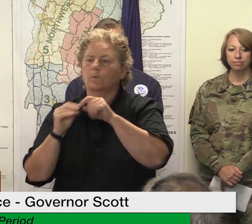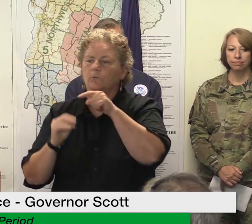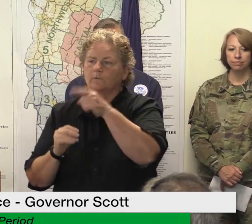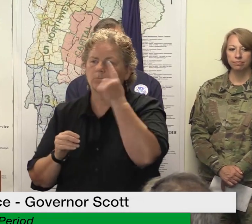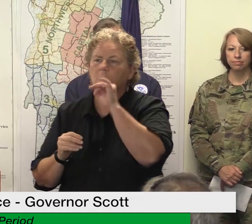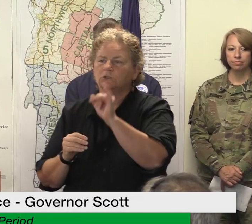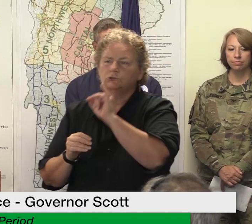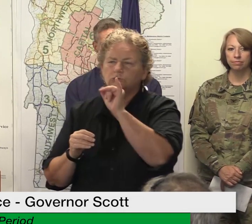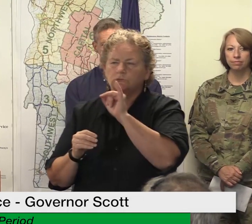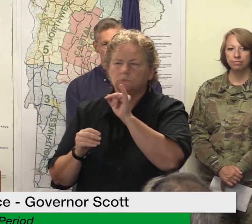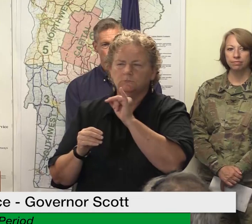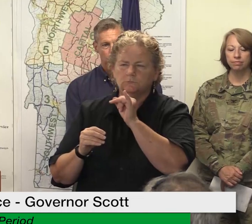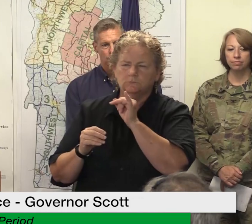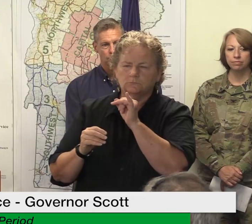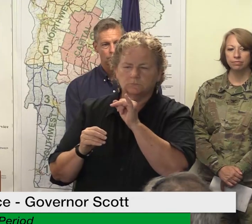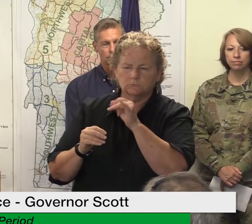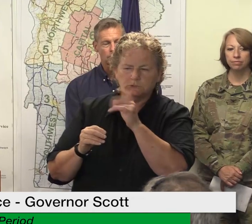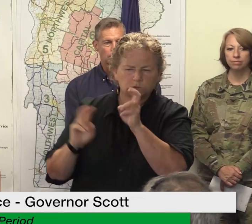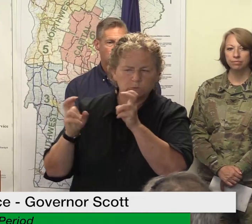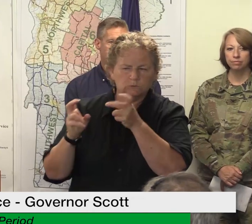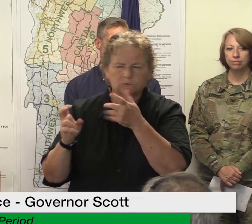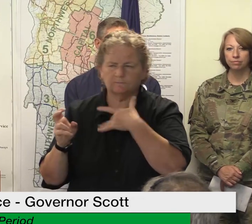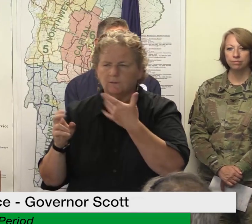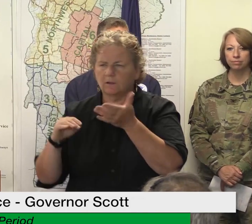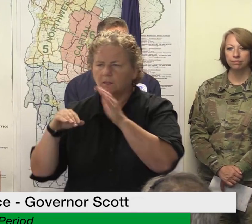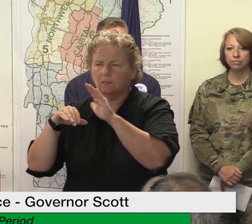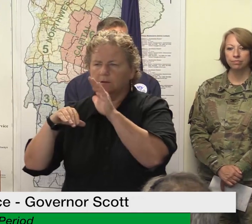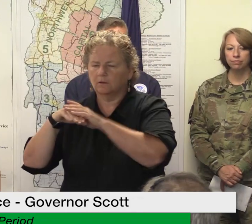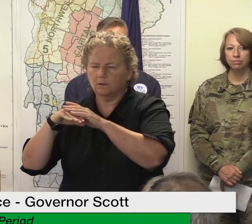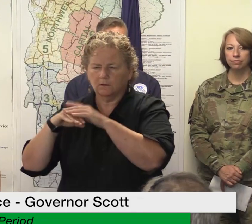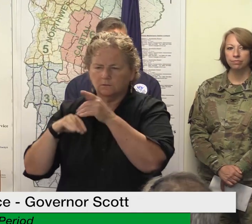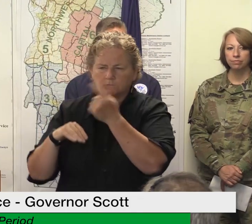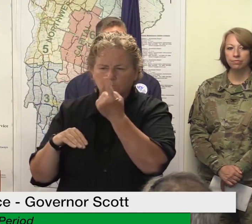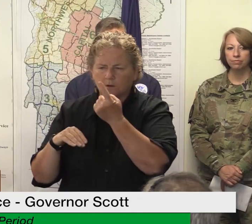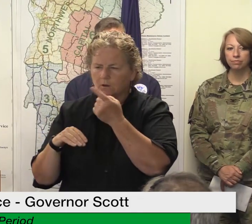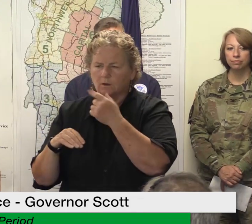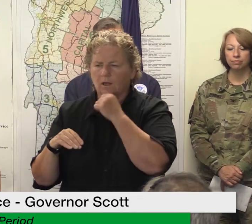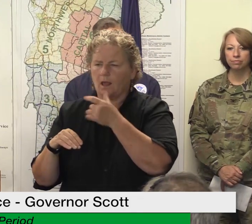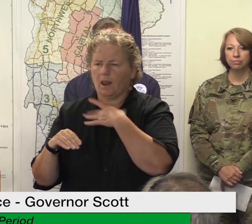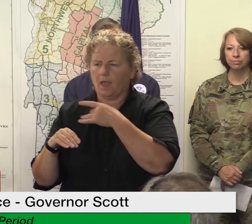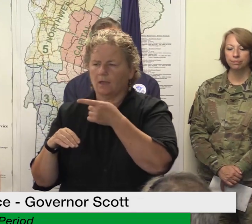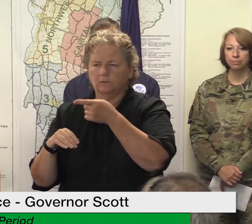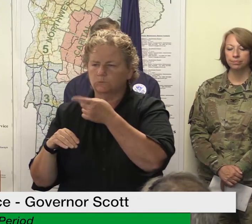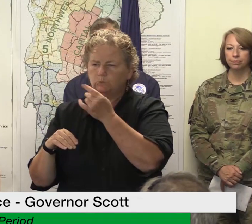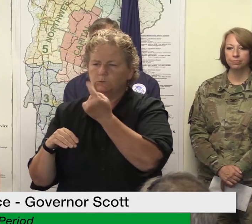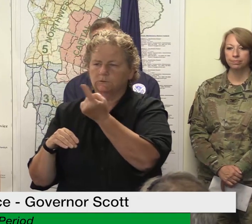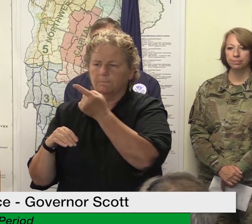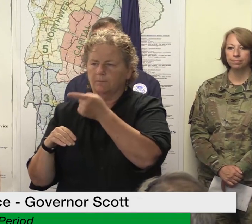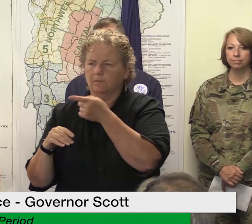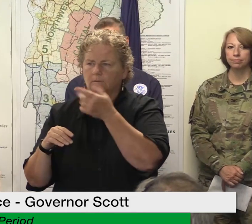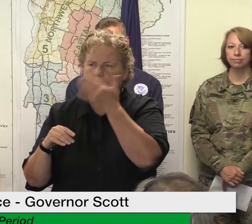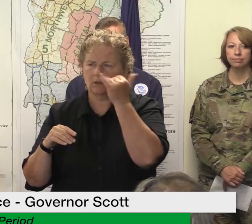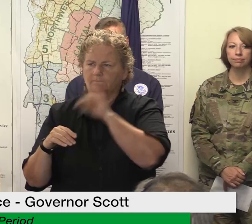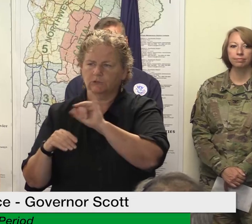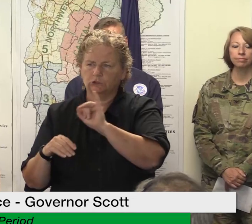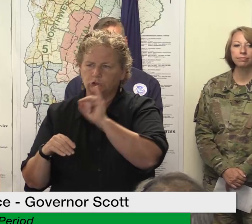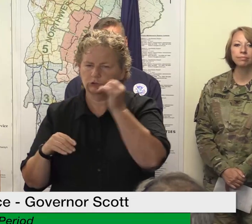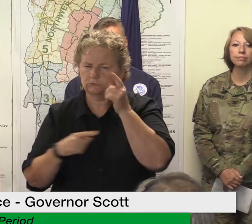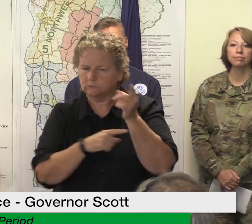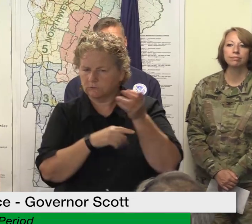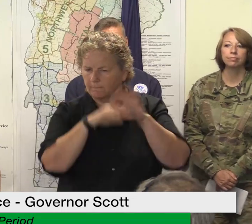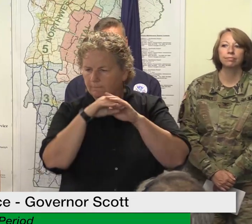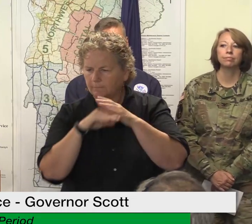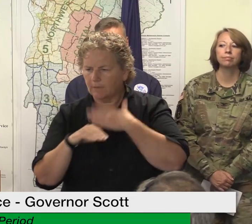rated because of this event they should reach out to the department of financial regulation and will assist thank you kind of go to the